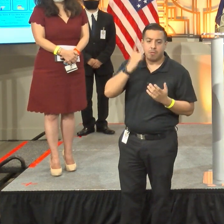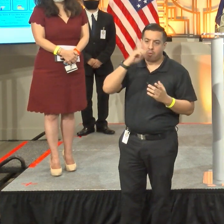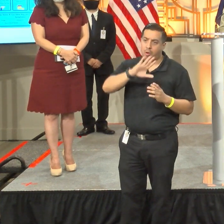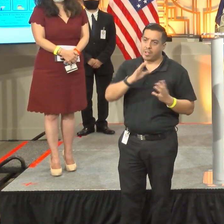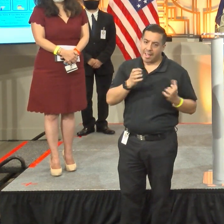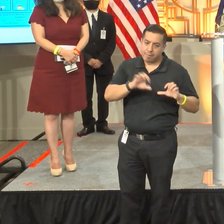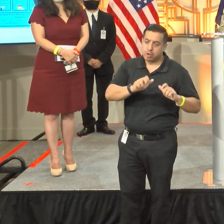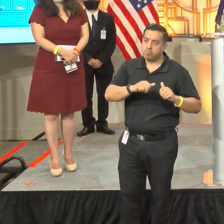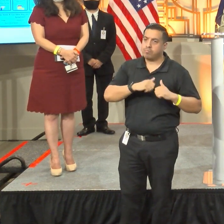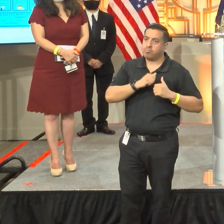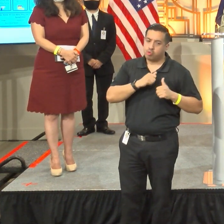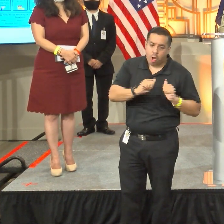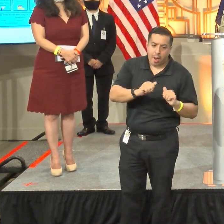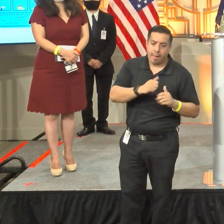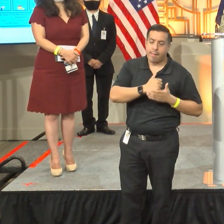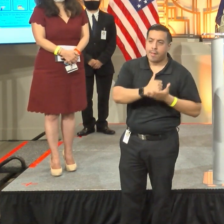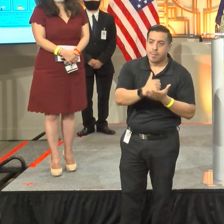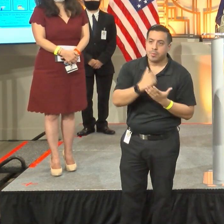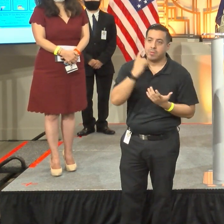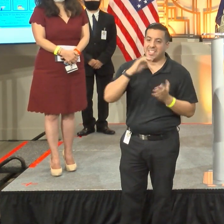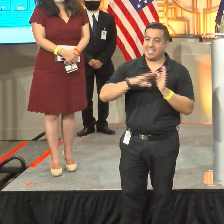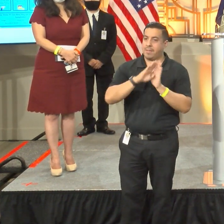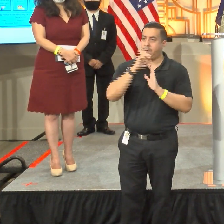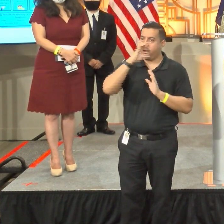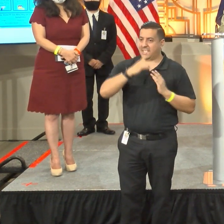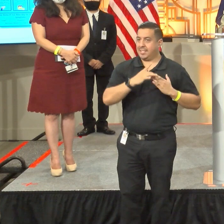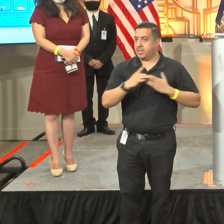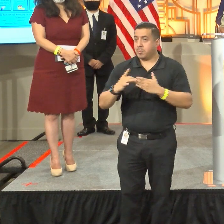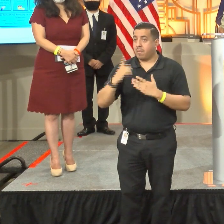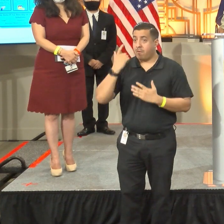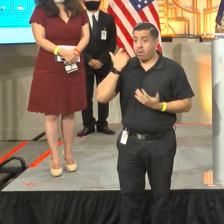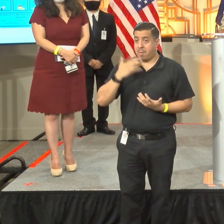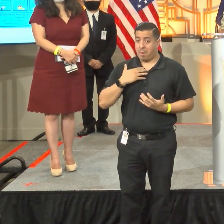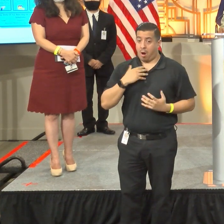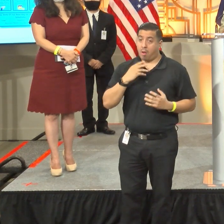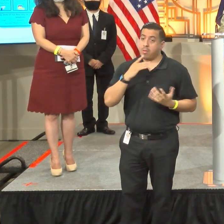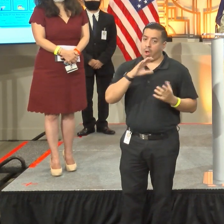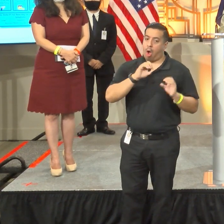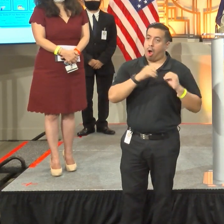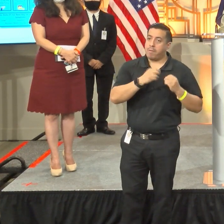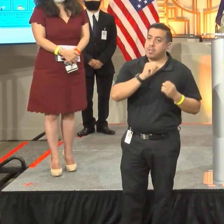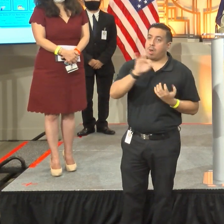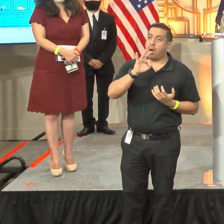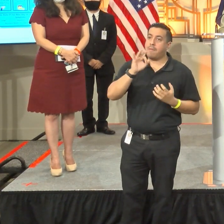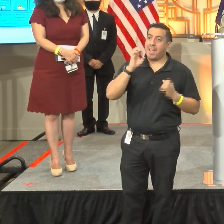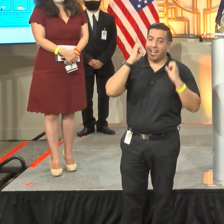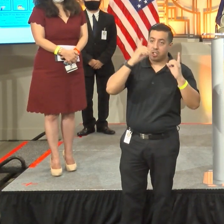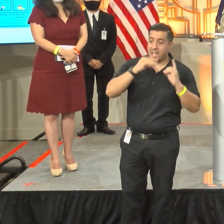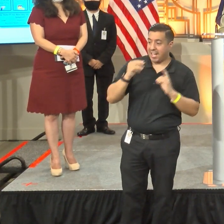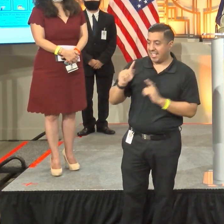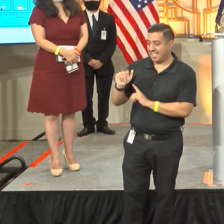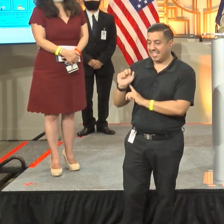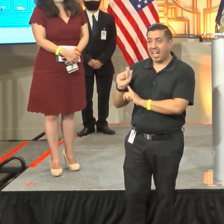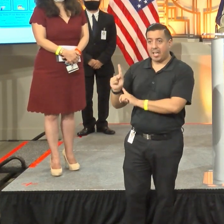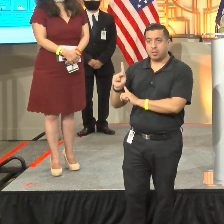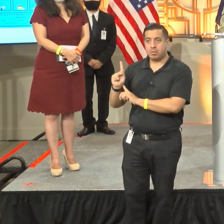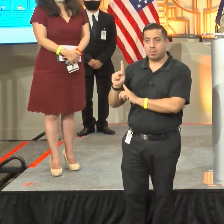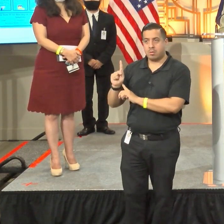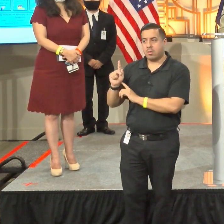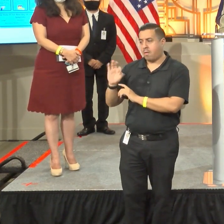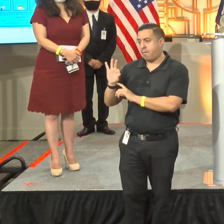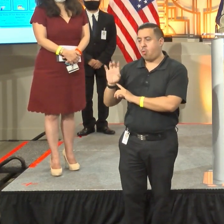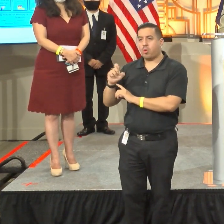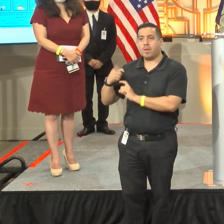and was designed and developed under the leadership of my Office of Education and the HERB Task Force Public Education